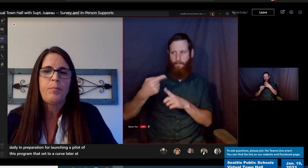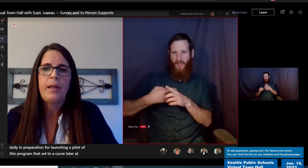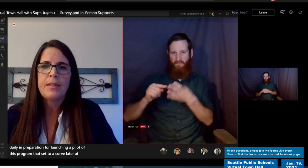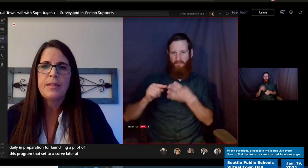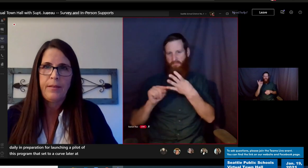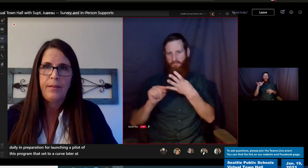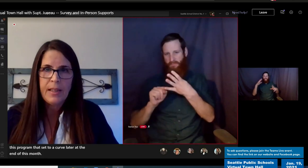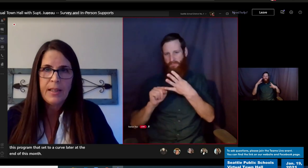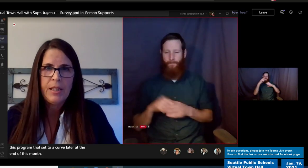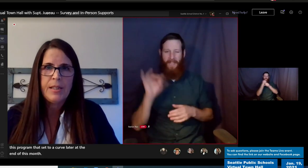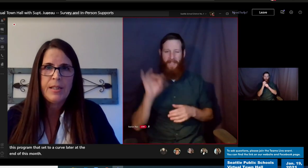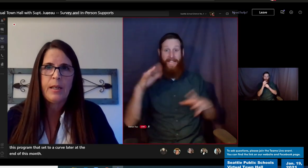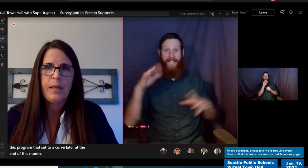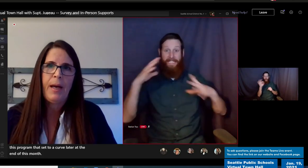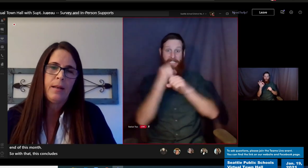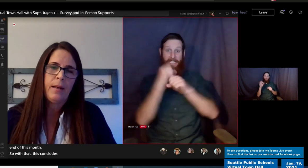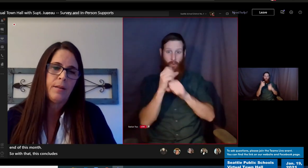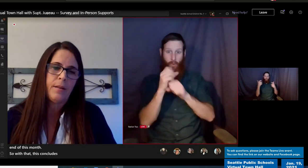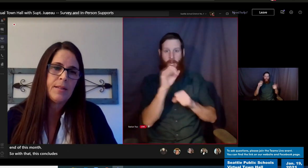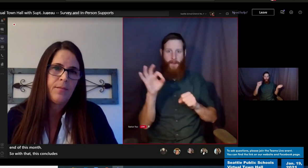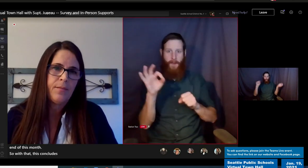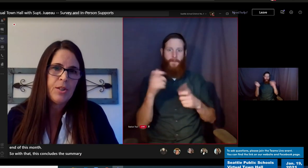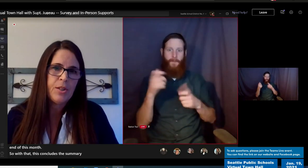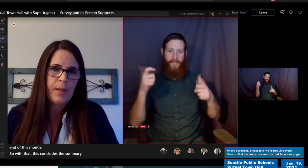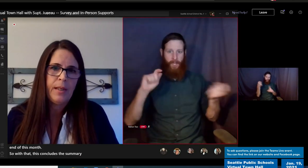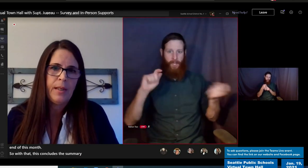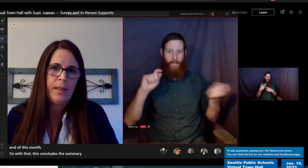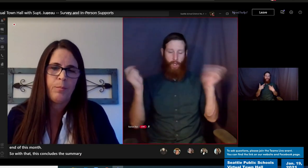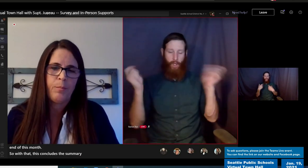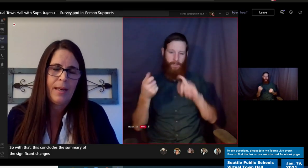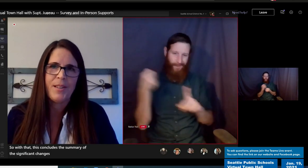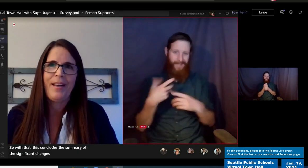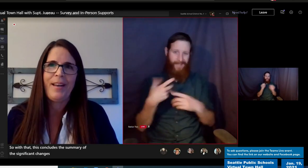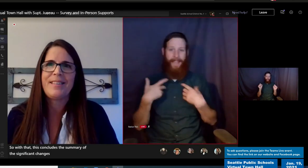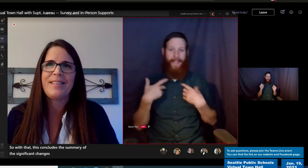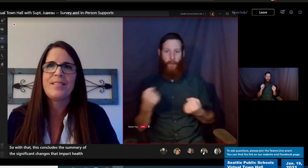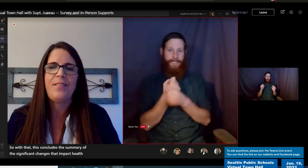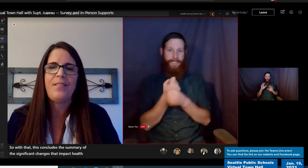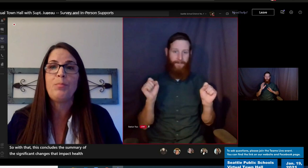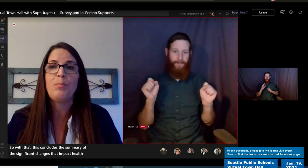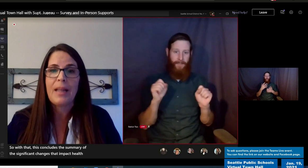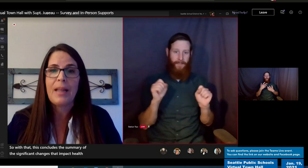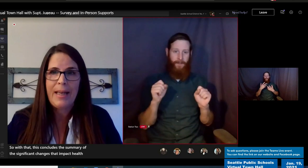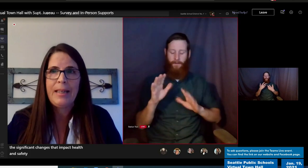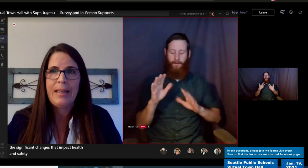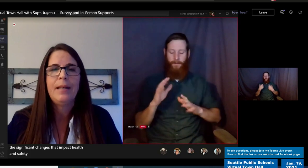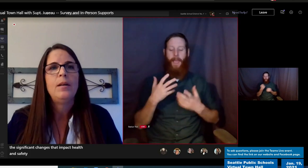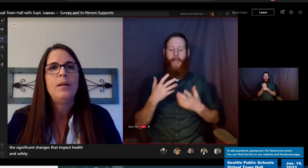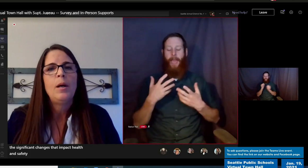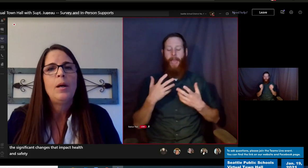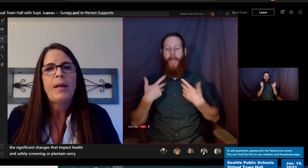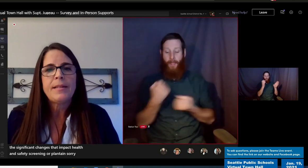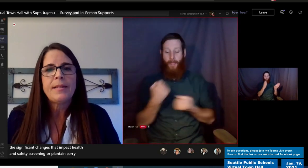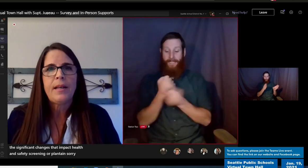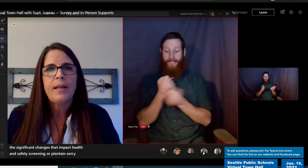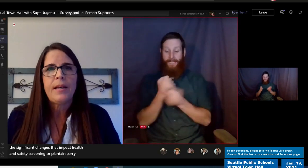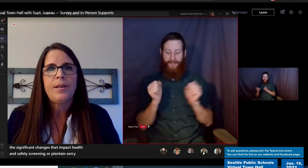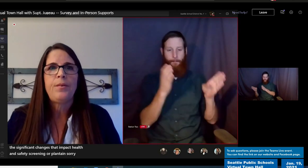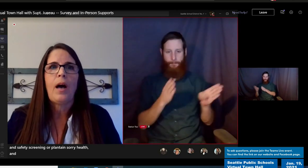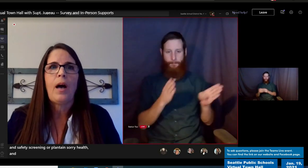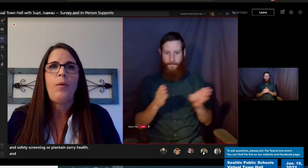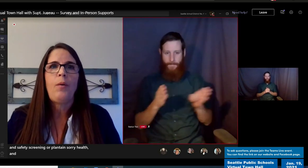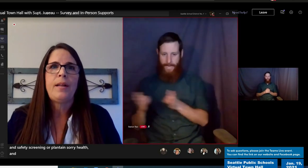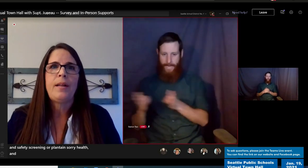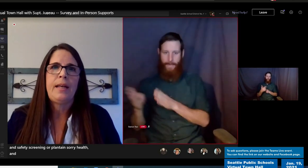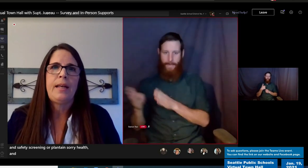of the significant changes that impact health and safety screening or plan. I'm sorry, health and safety planning. But as I conclude, I